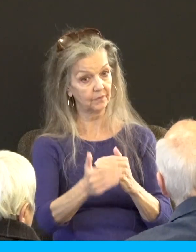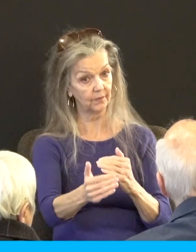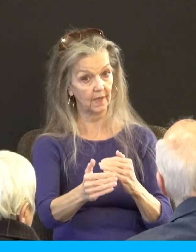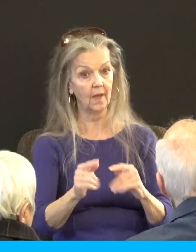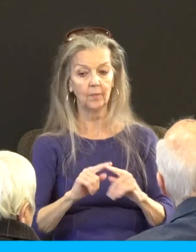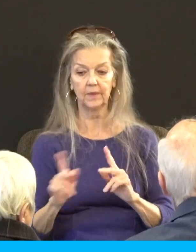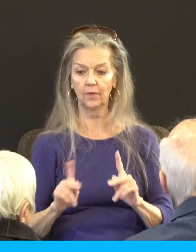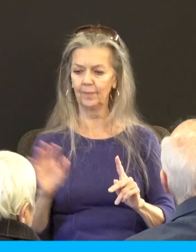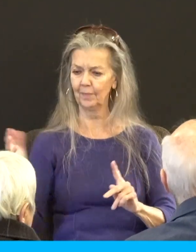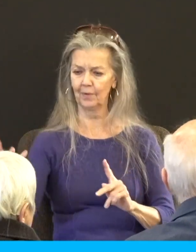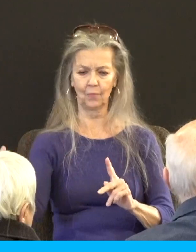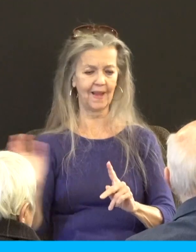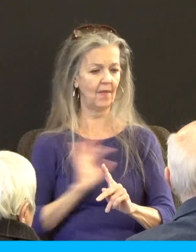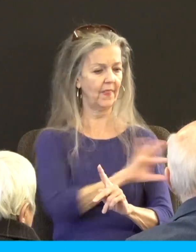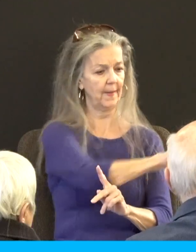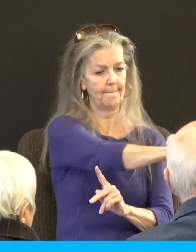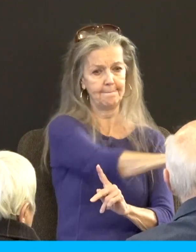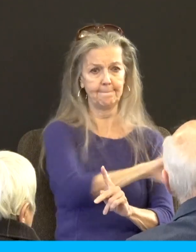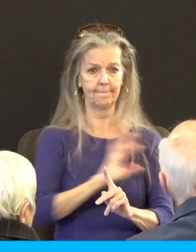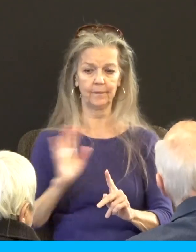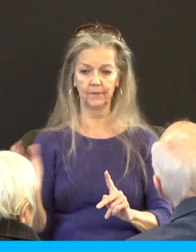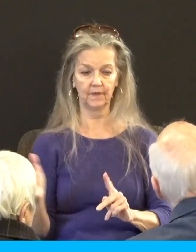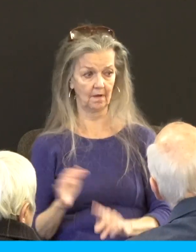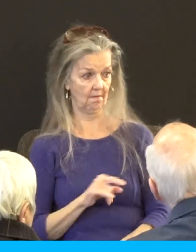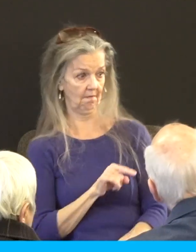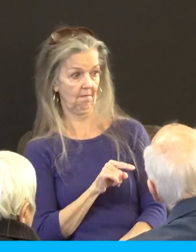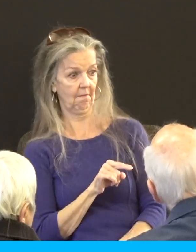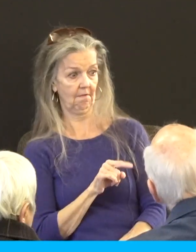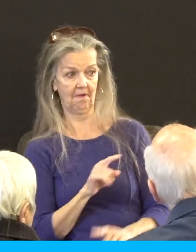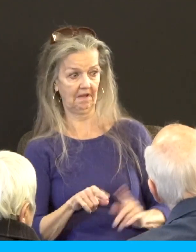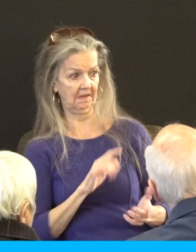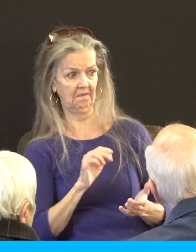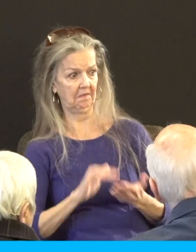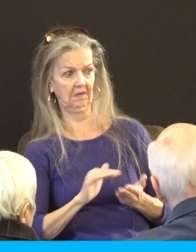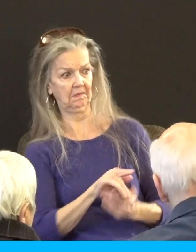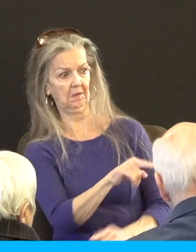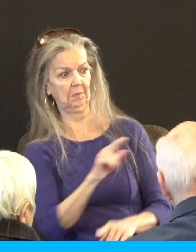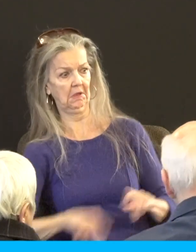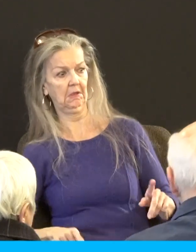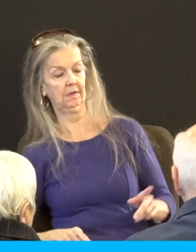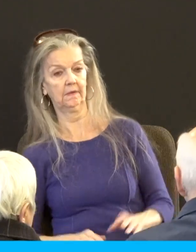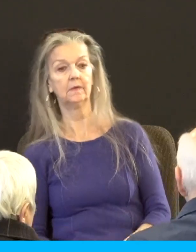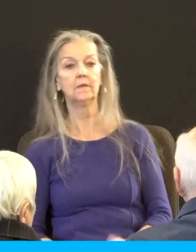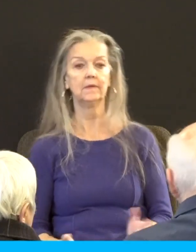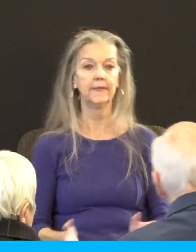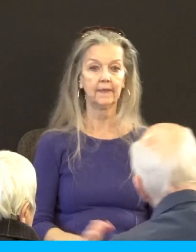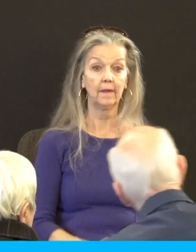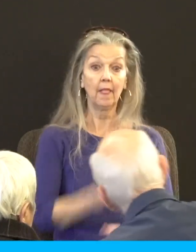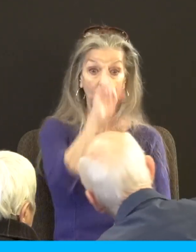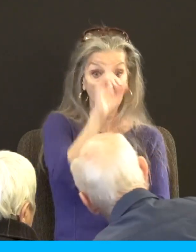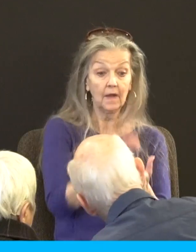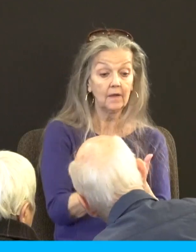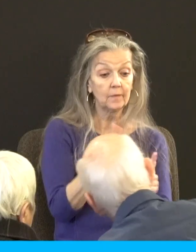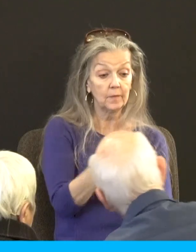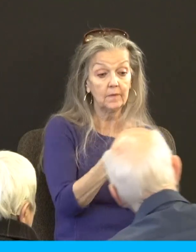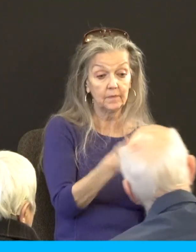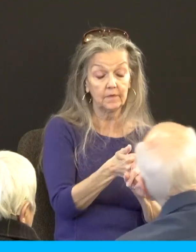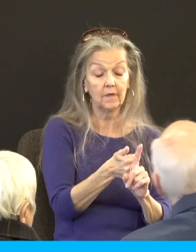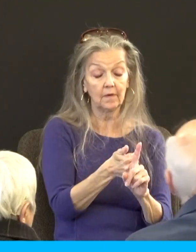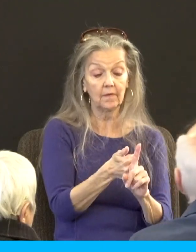around them who say well I can't forgive them flip side the husband whose wife missteps she gets